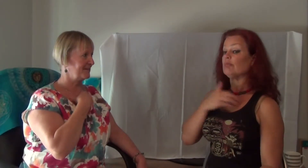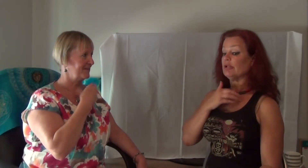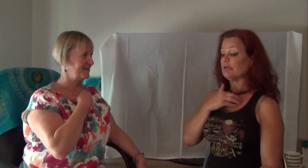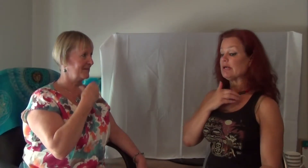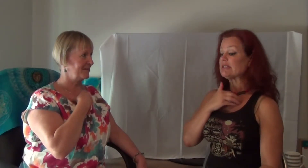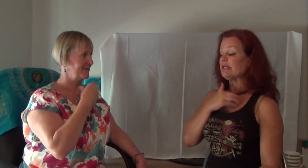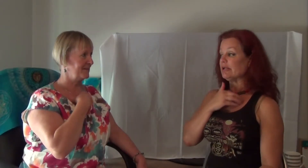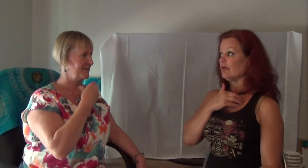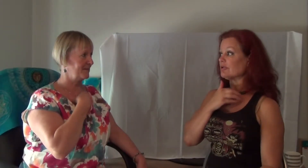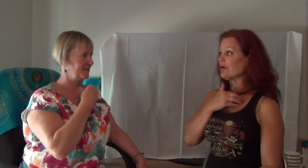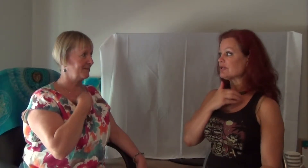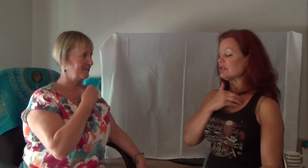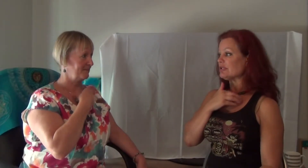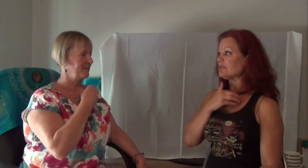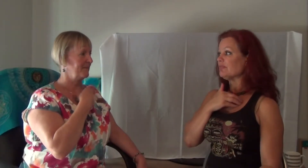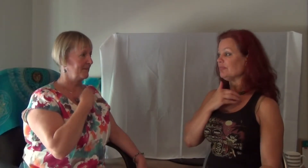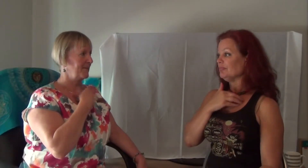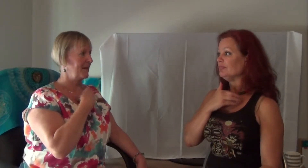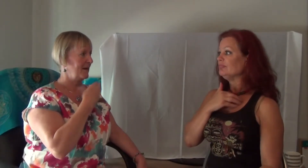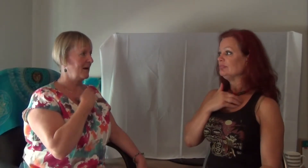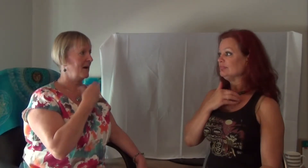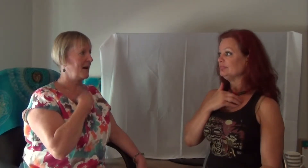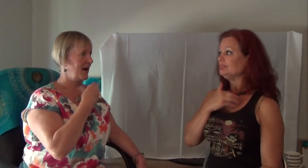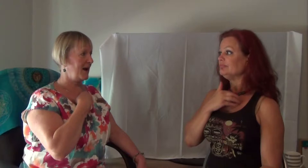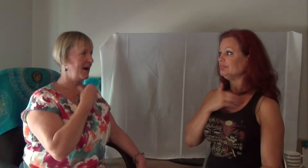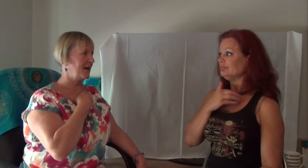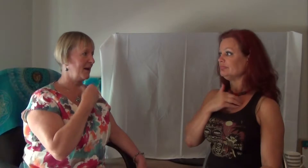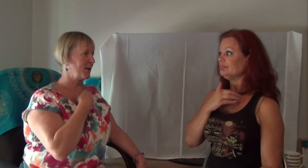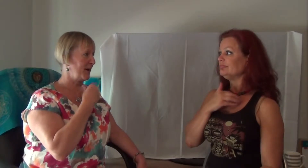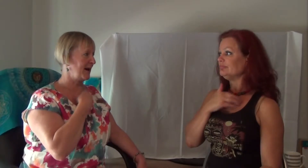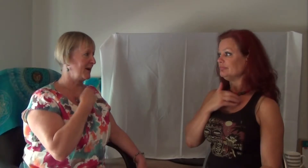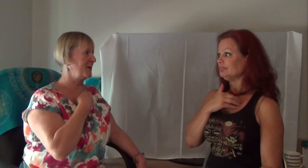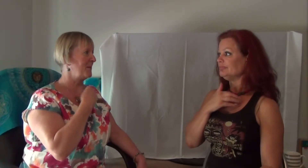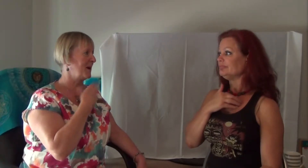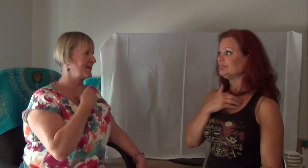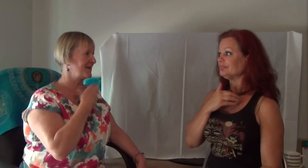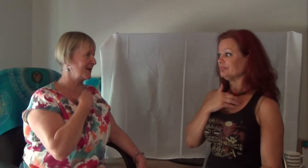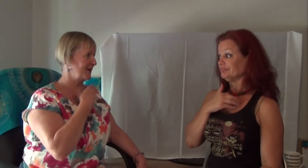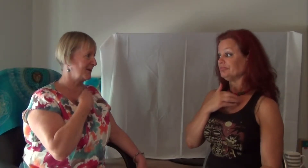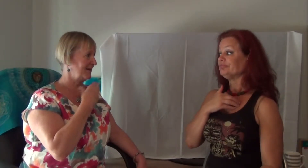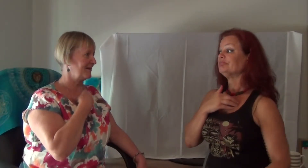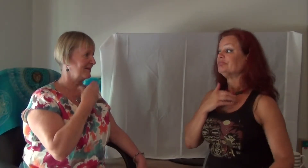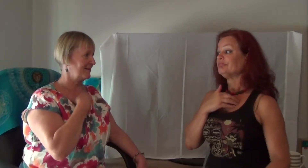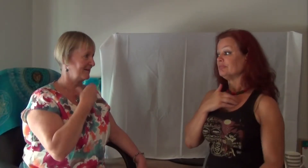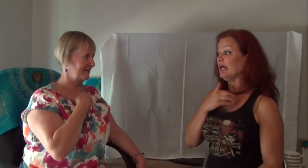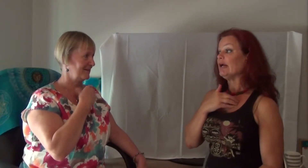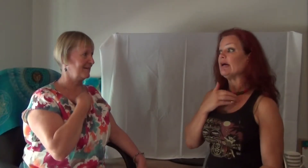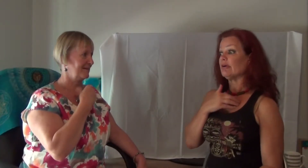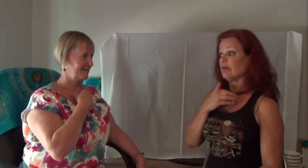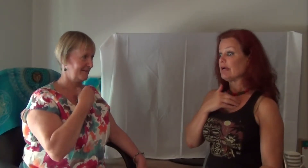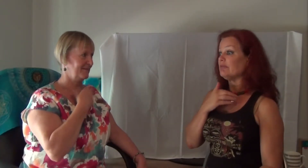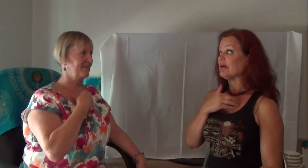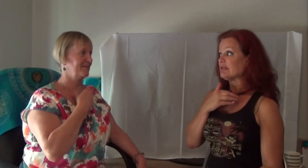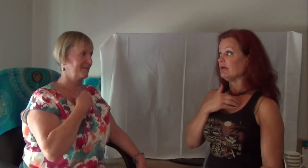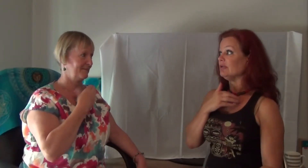Pulling my skin in all directions. I had a crack in my skull. I had a crack in my skull.